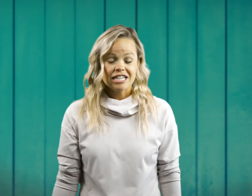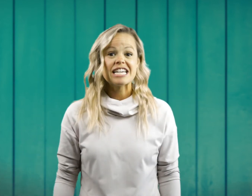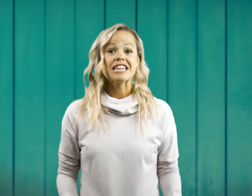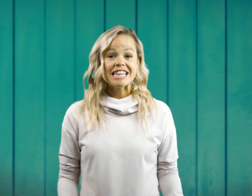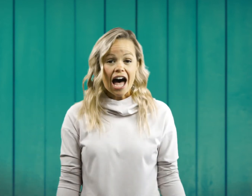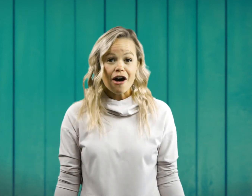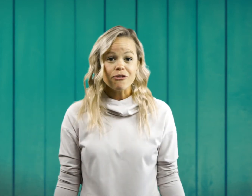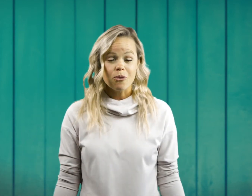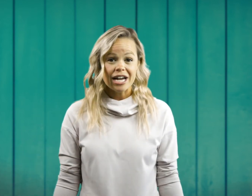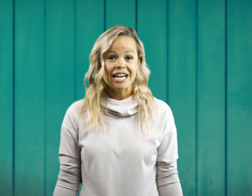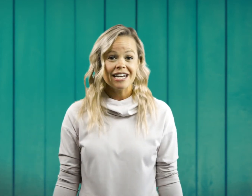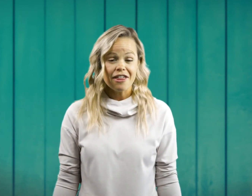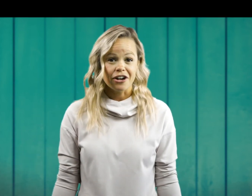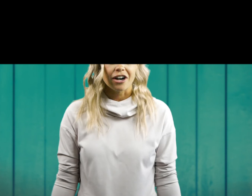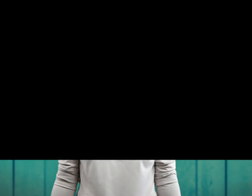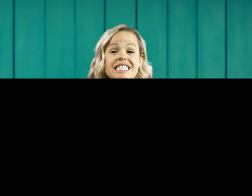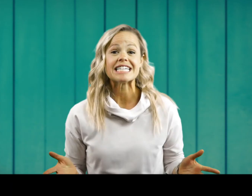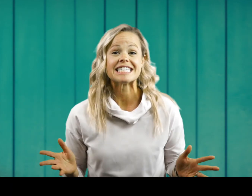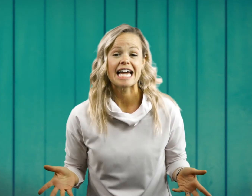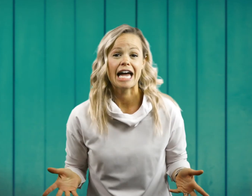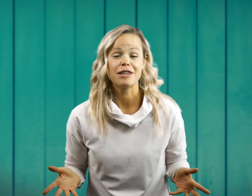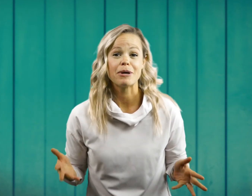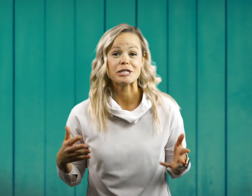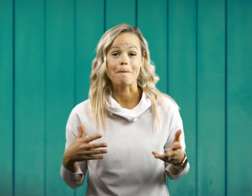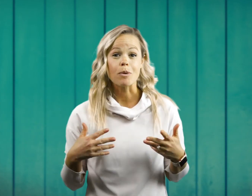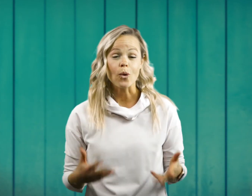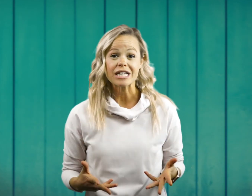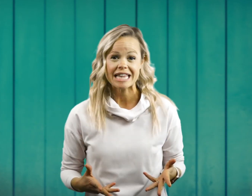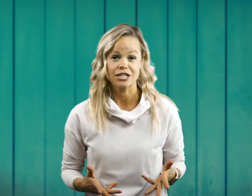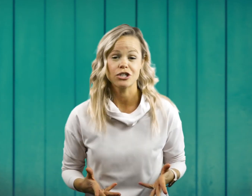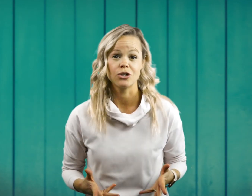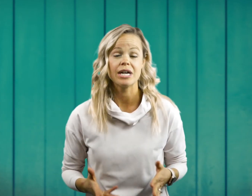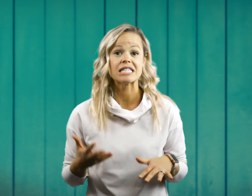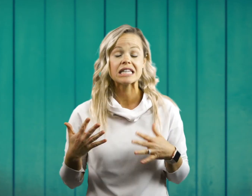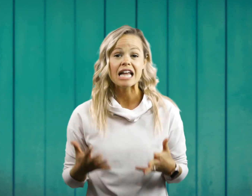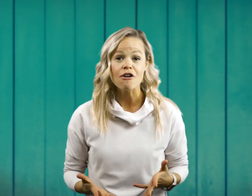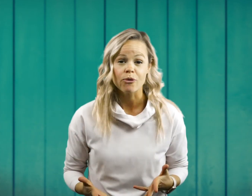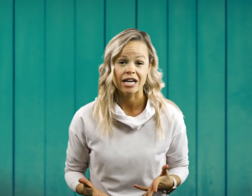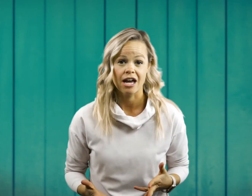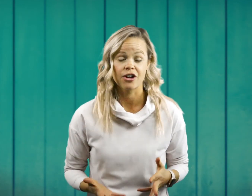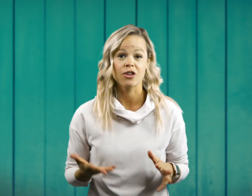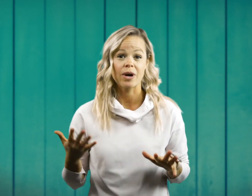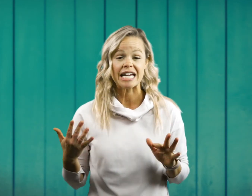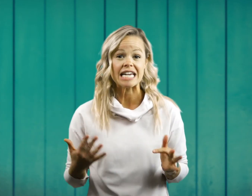to love one another. Jesus said the most important thing to do is love one another the way he